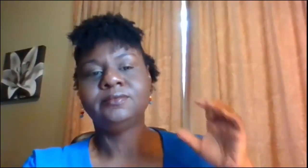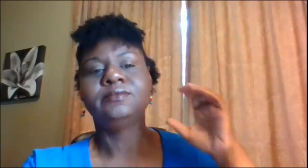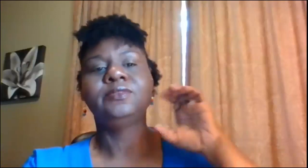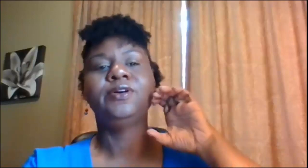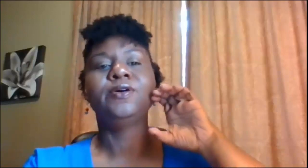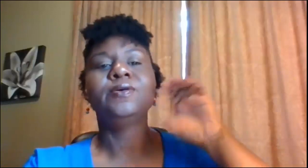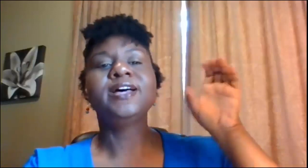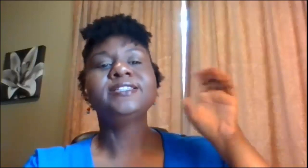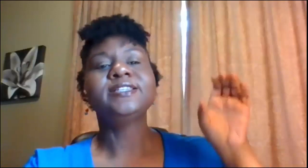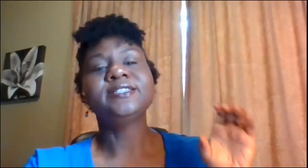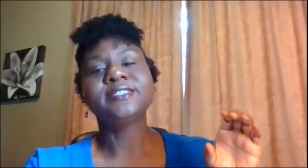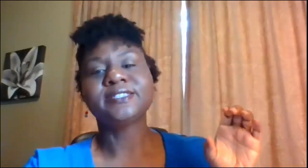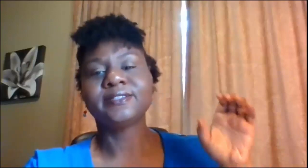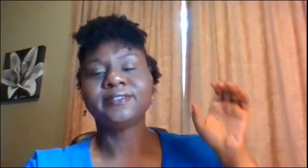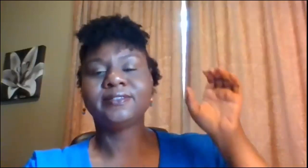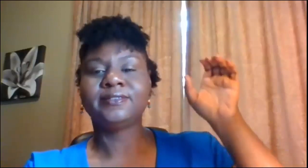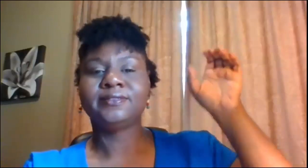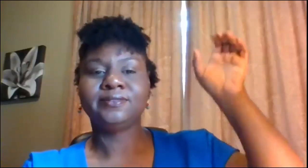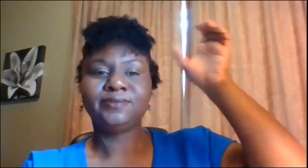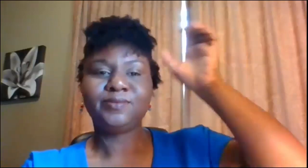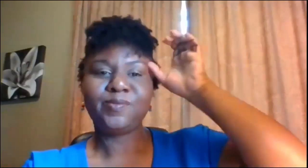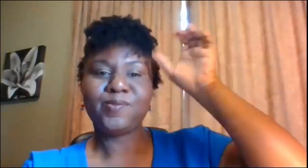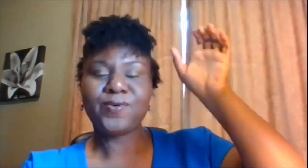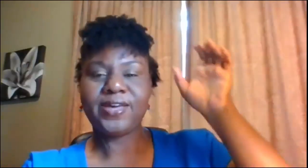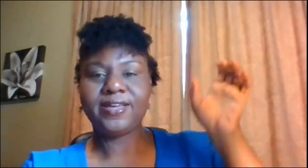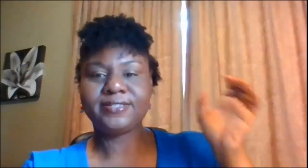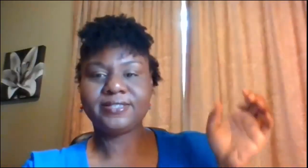girl cousins boy cousins